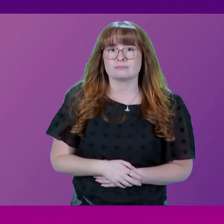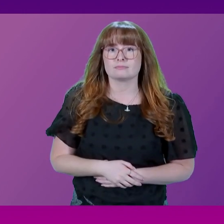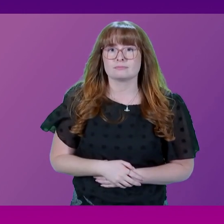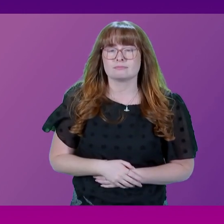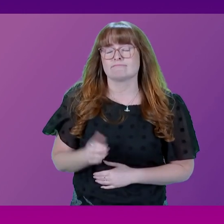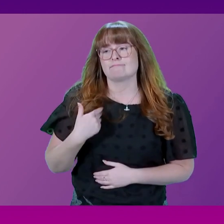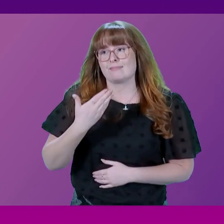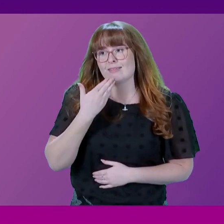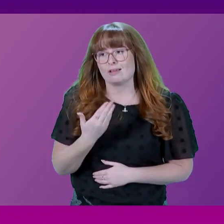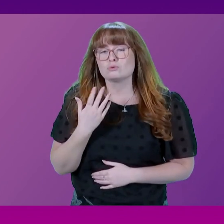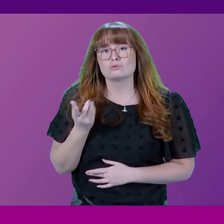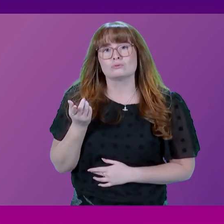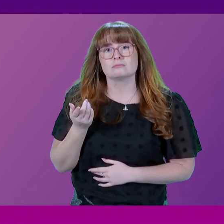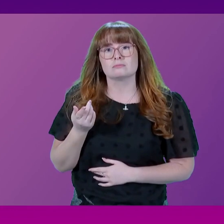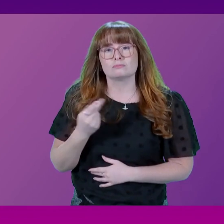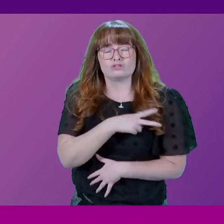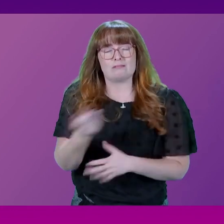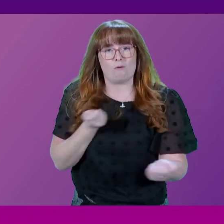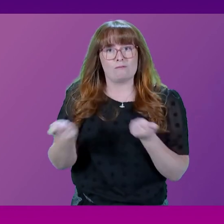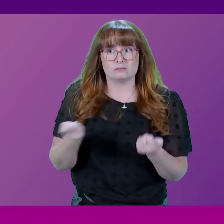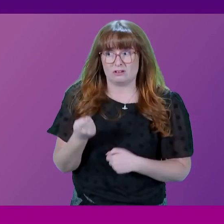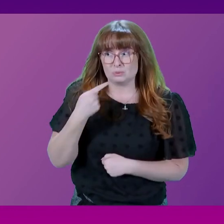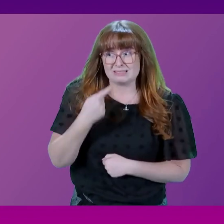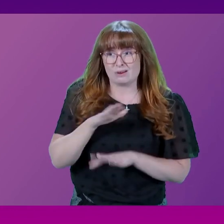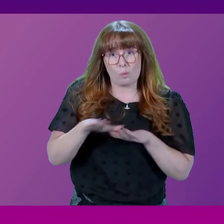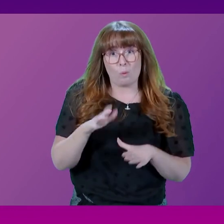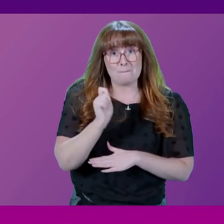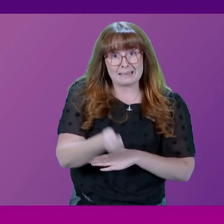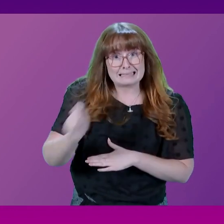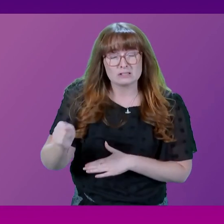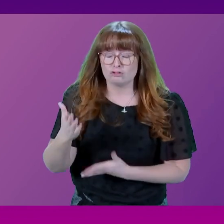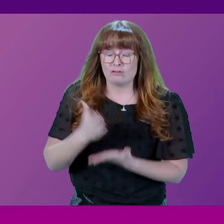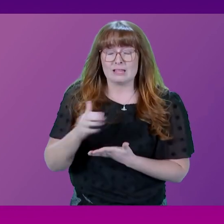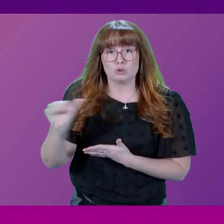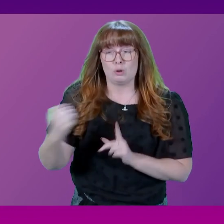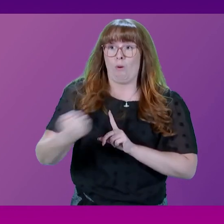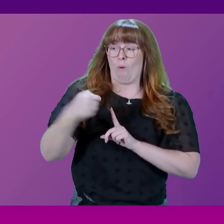Thank you, presiding officer. The fact that there are no bids received should be a wake-up call to this Government.